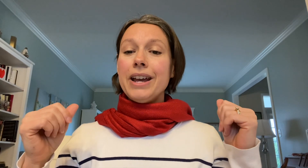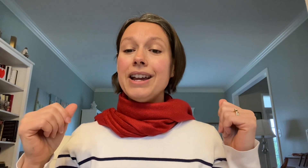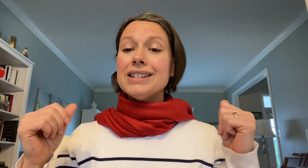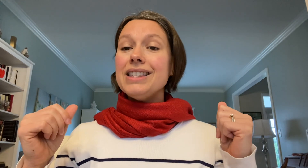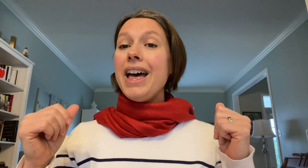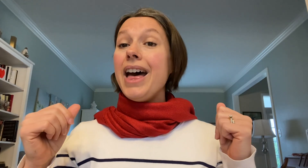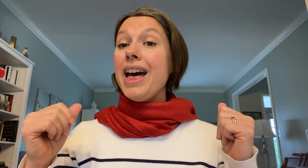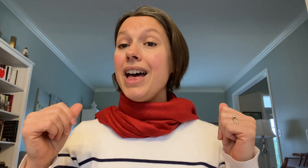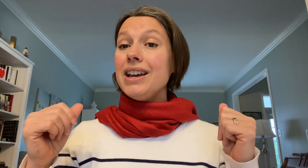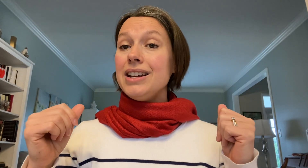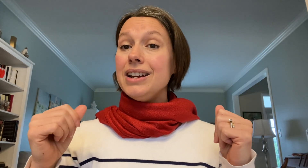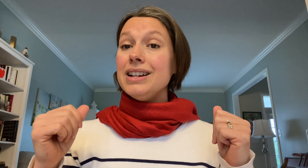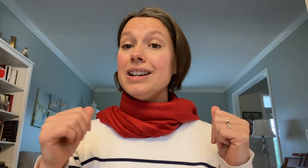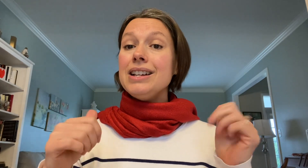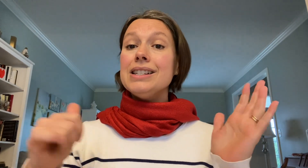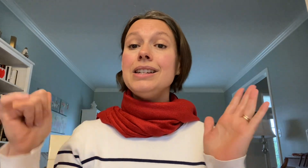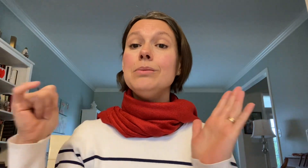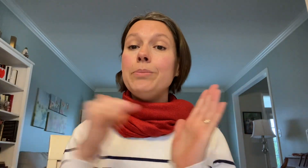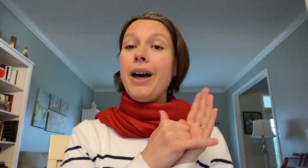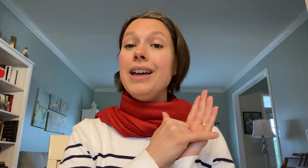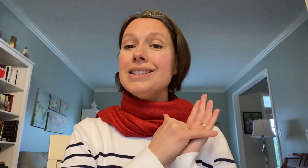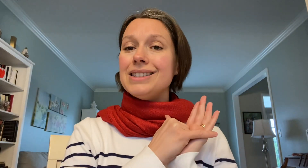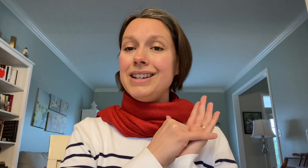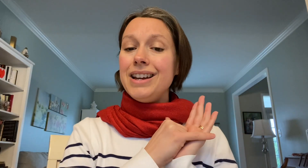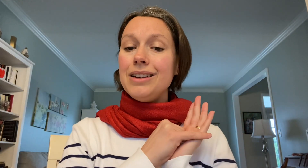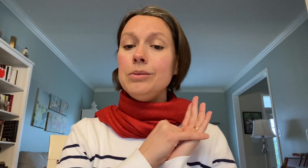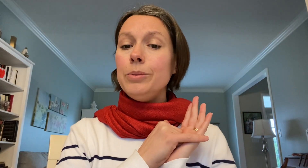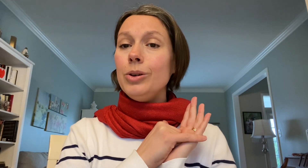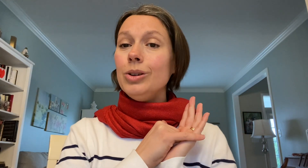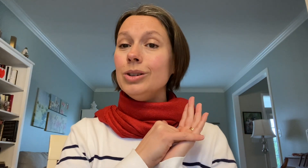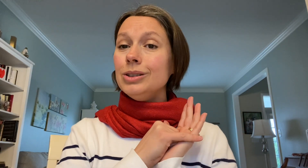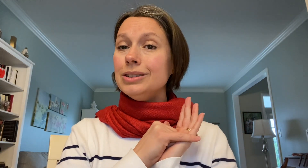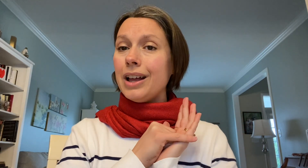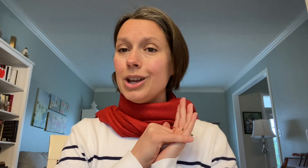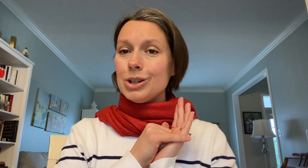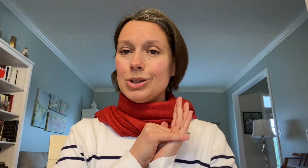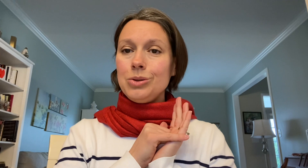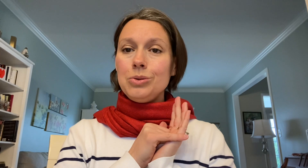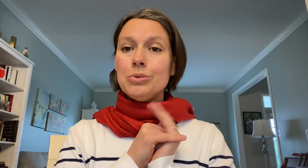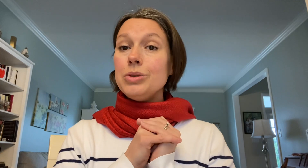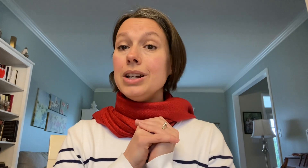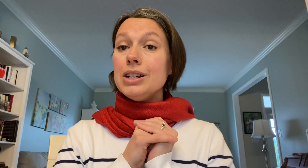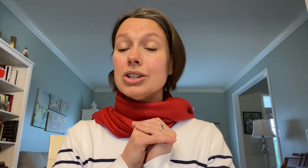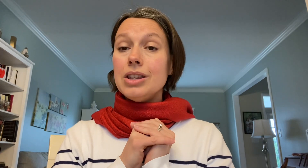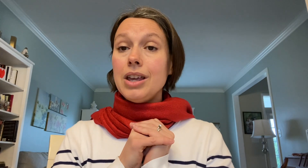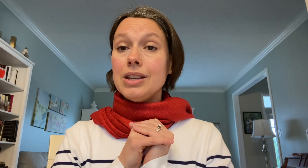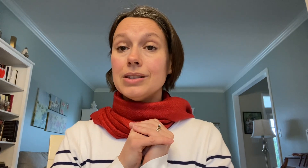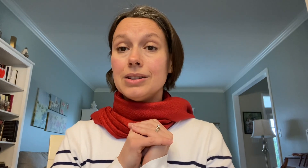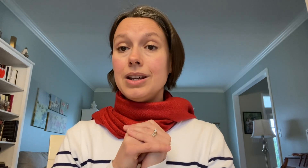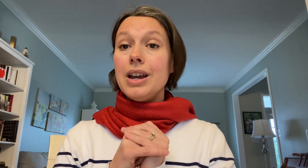that it is impossible to reach the state